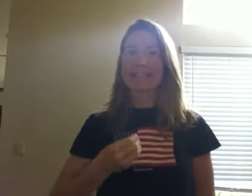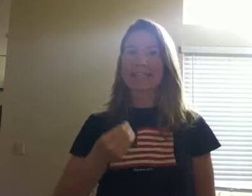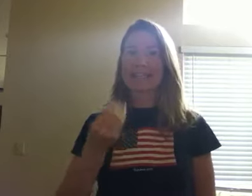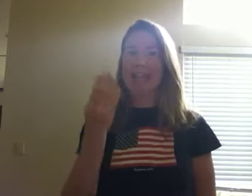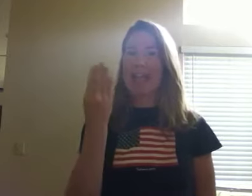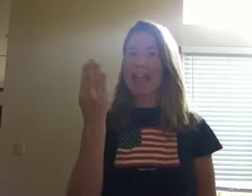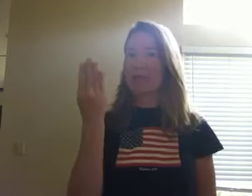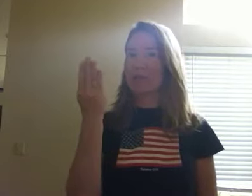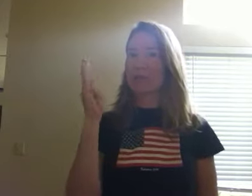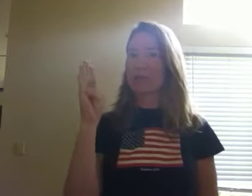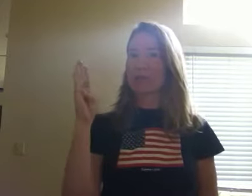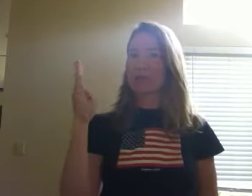and blue.